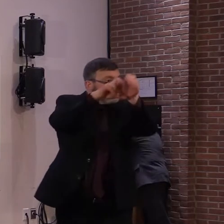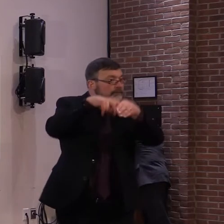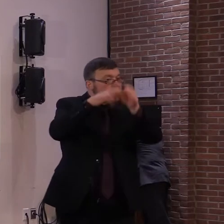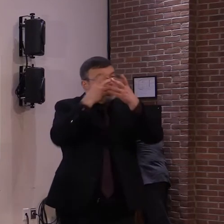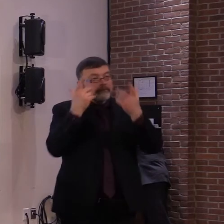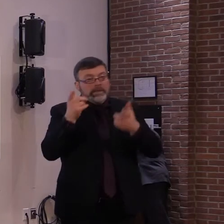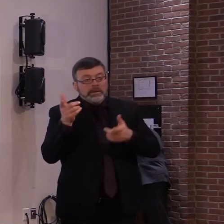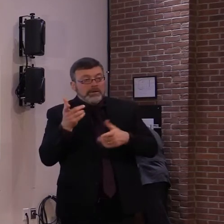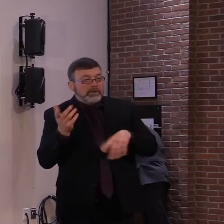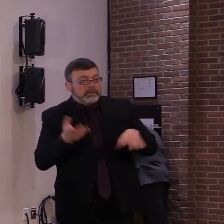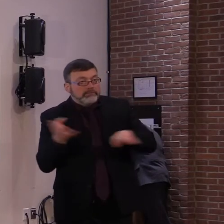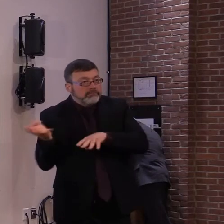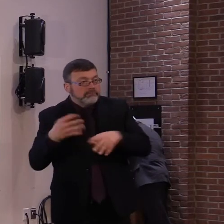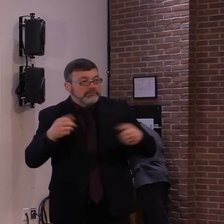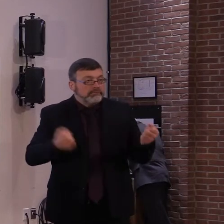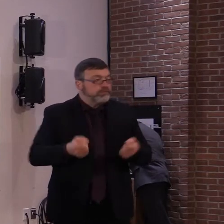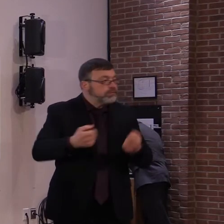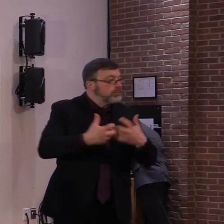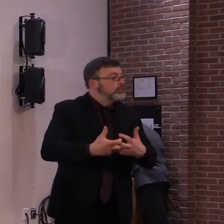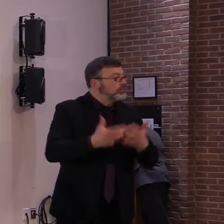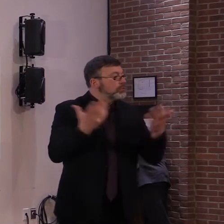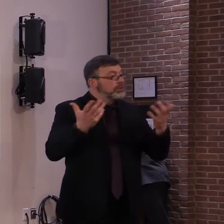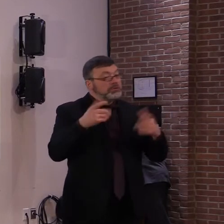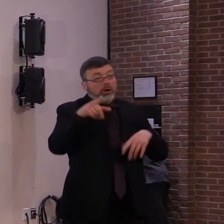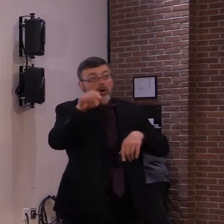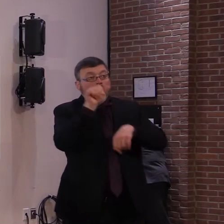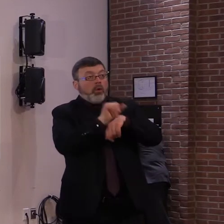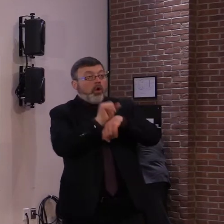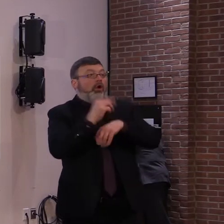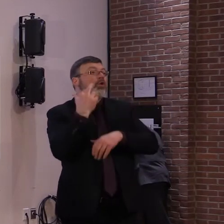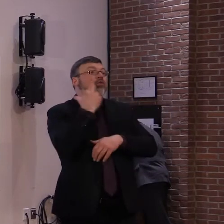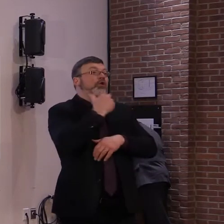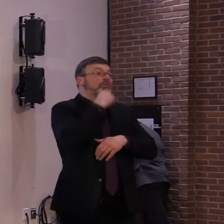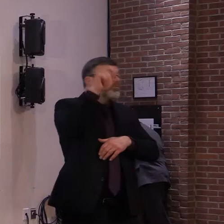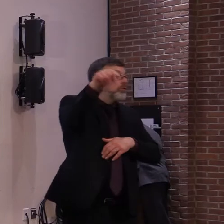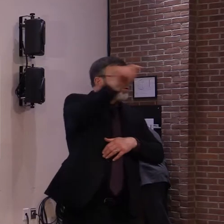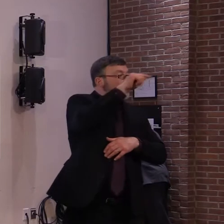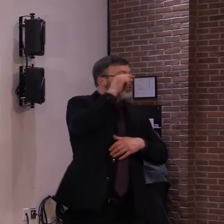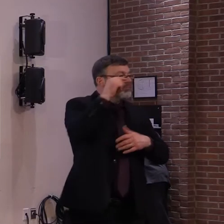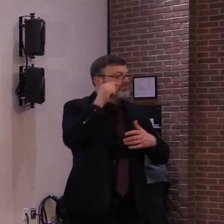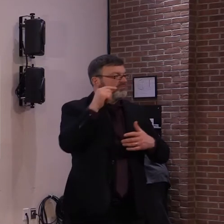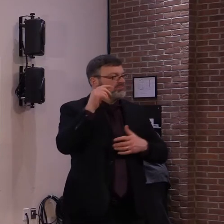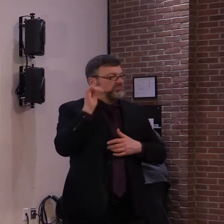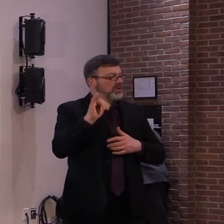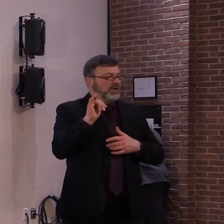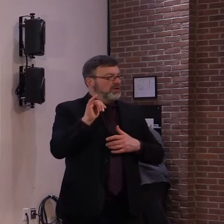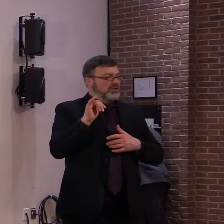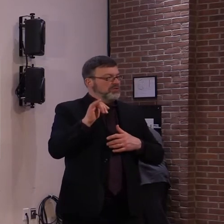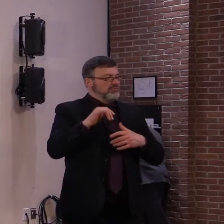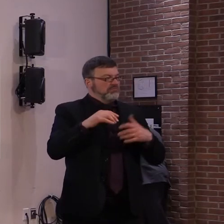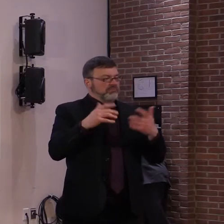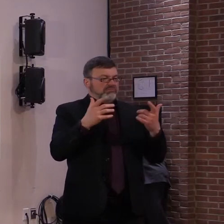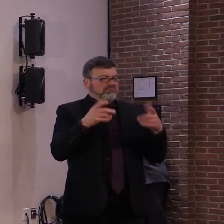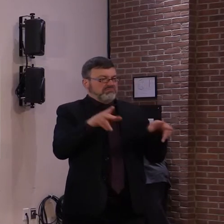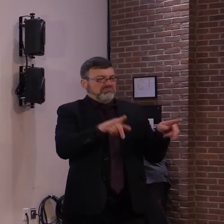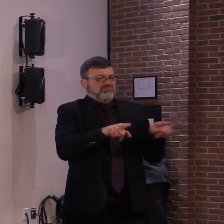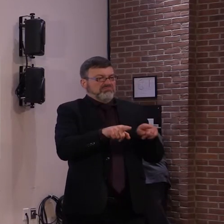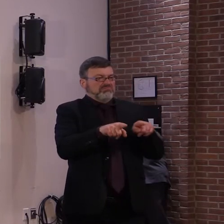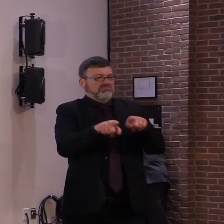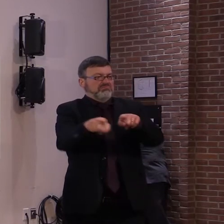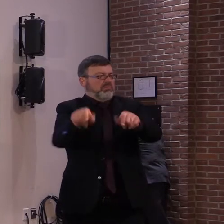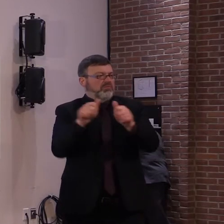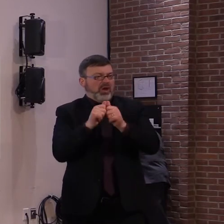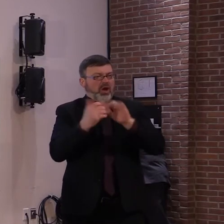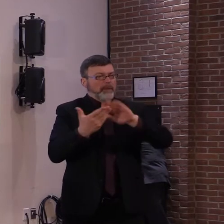we can find in other businesses besides the ski industry. We are not seeing cases of transmission from